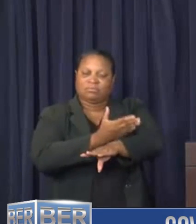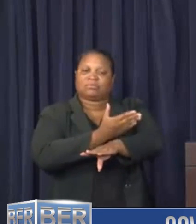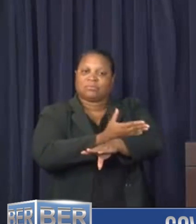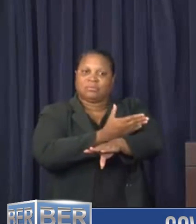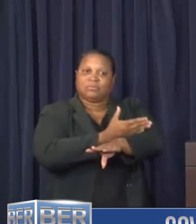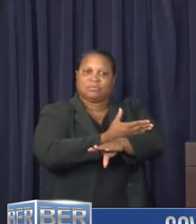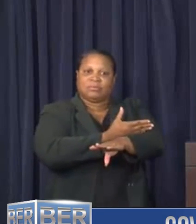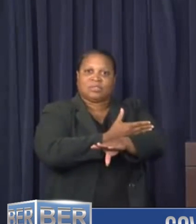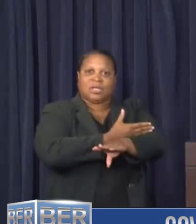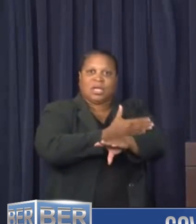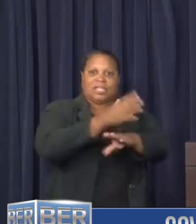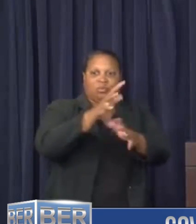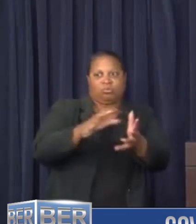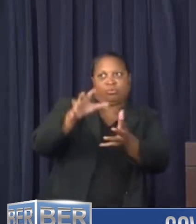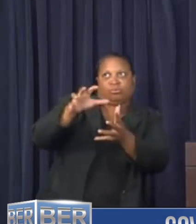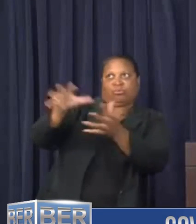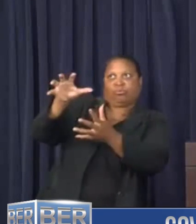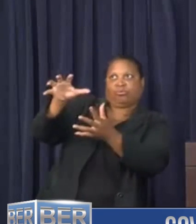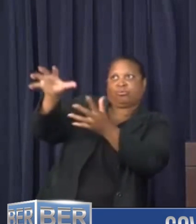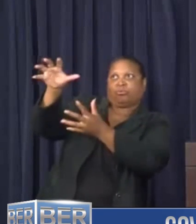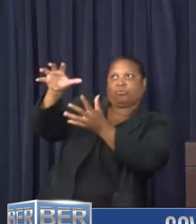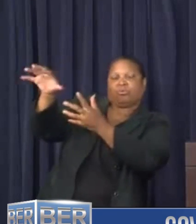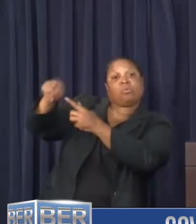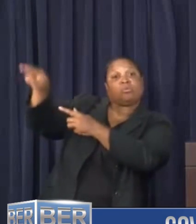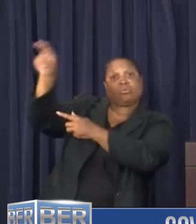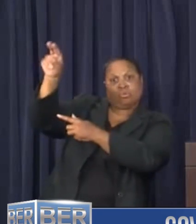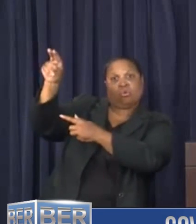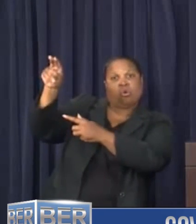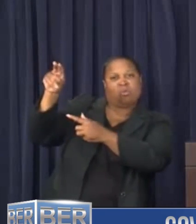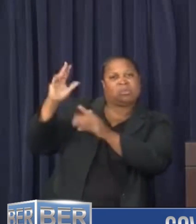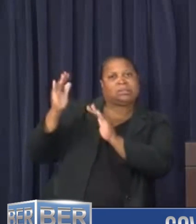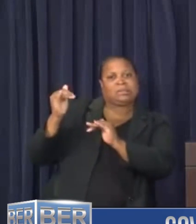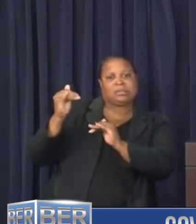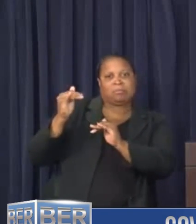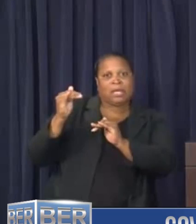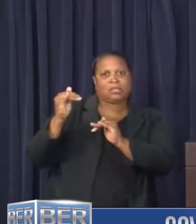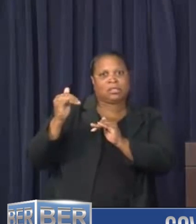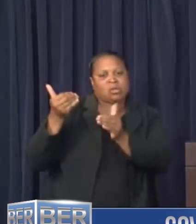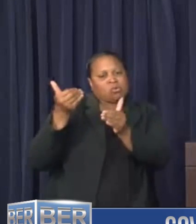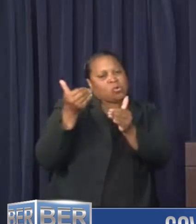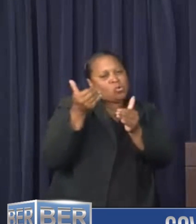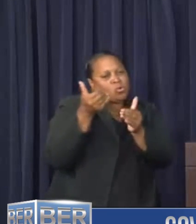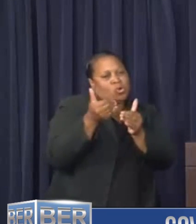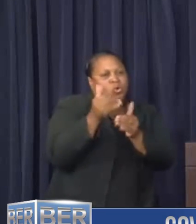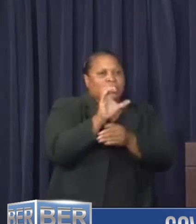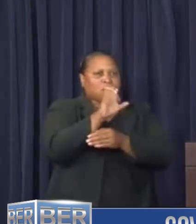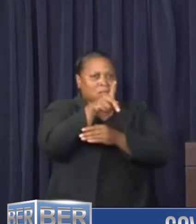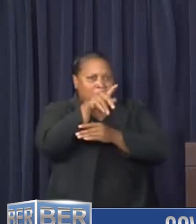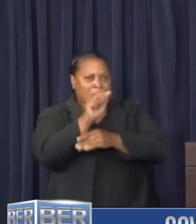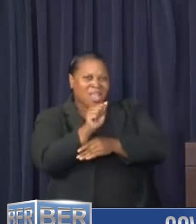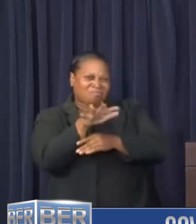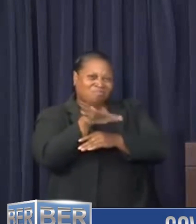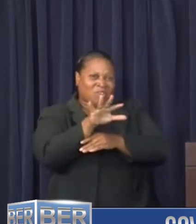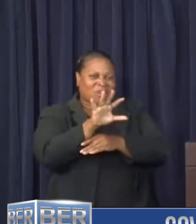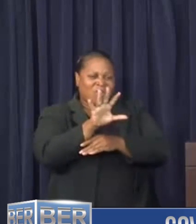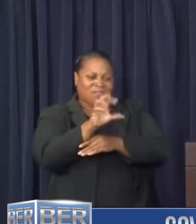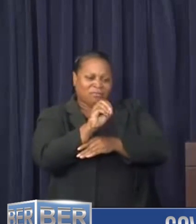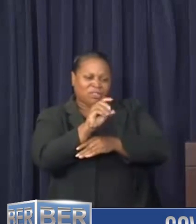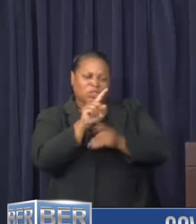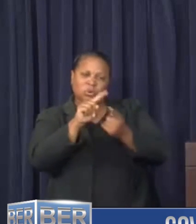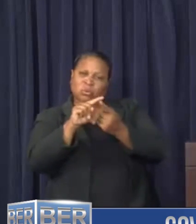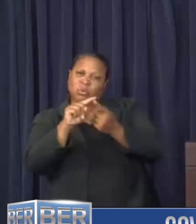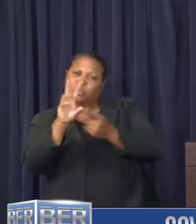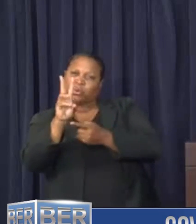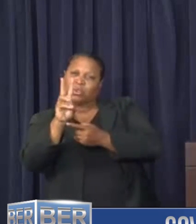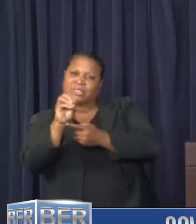it moves away to our distant north. We're expecting Jerry to move by its closest point of approach at the moment around 50 to 60 nautical